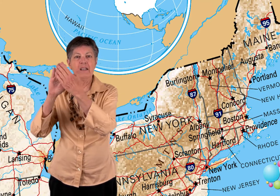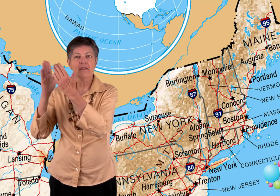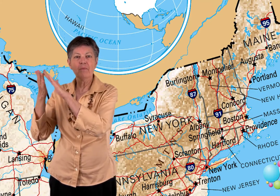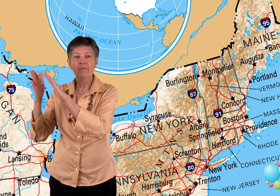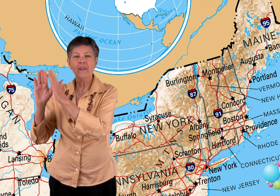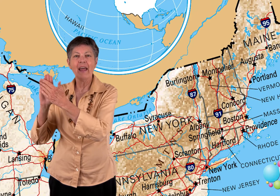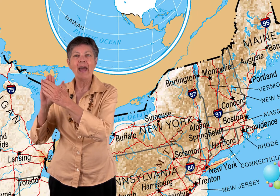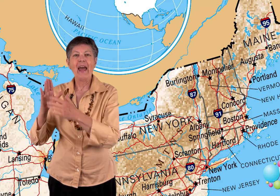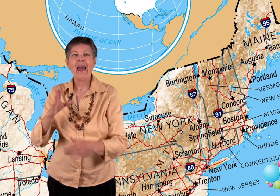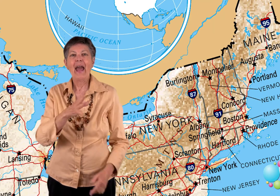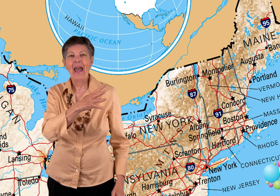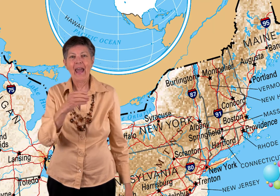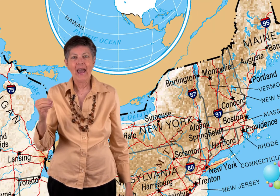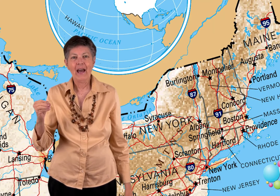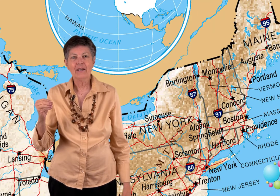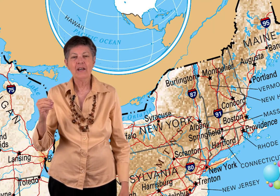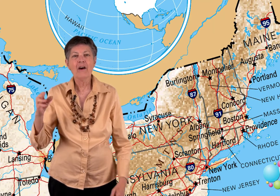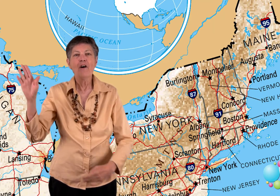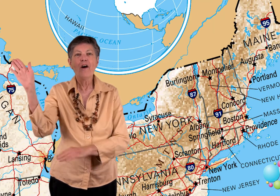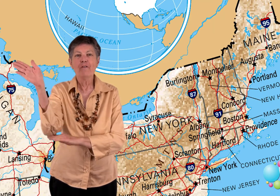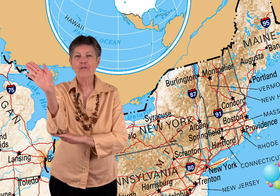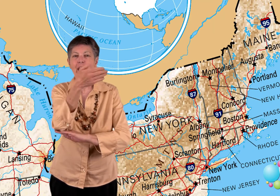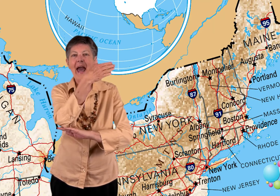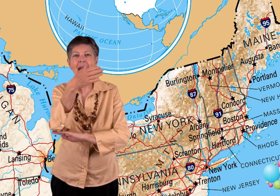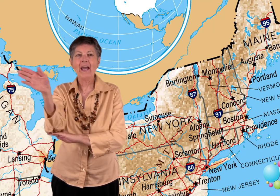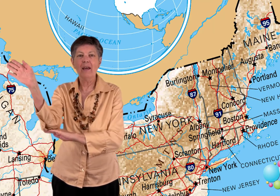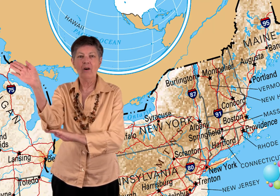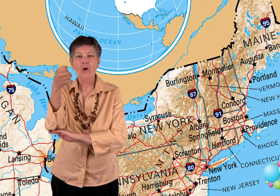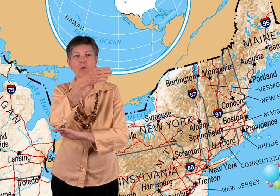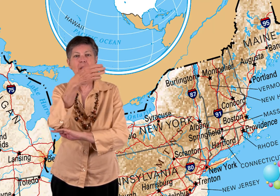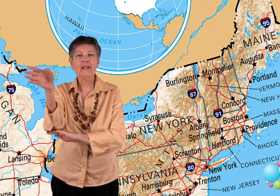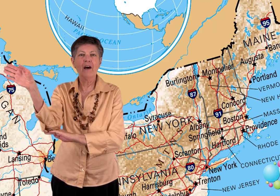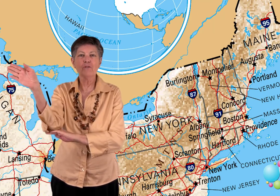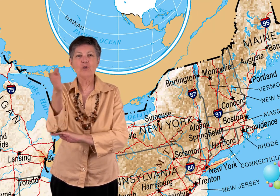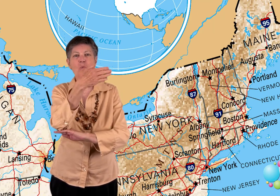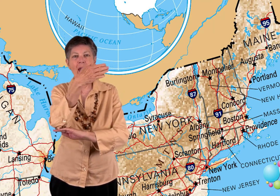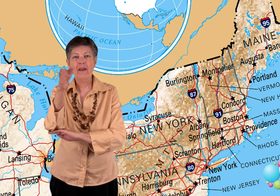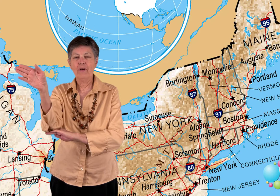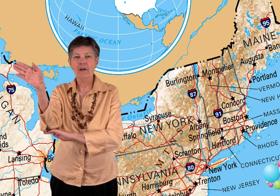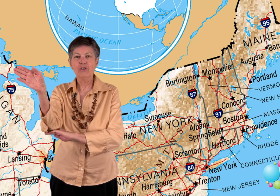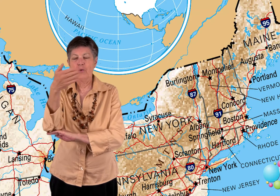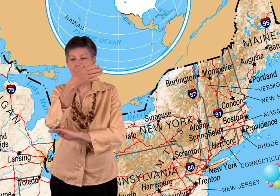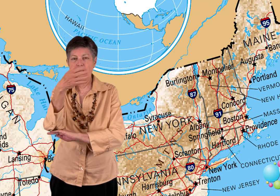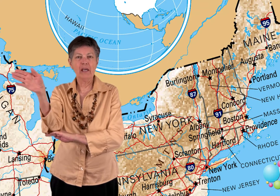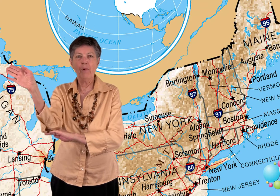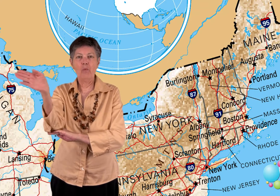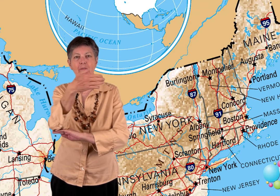and flag, we love to wave. So, we can just keep on waving